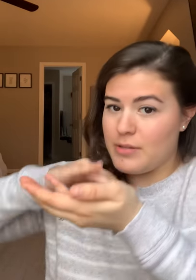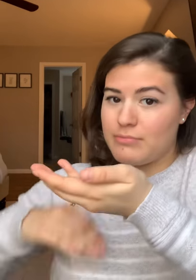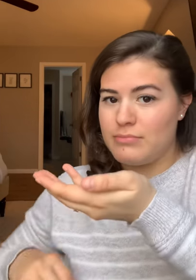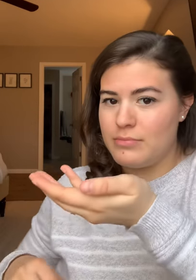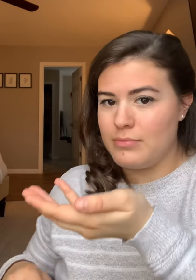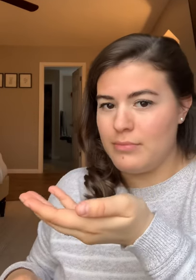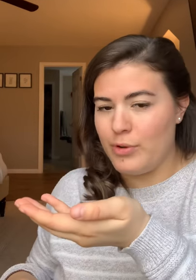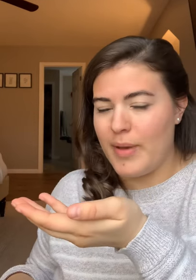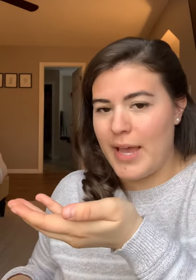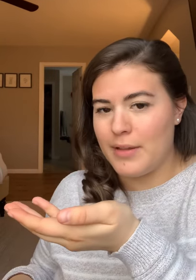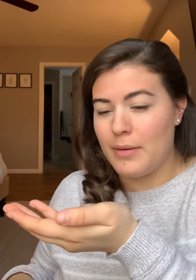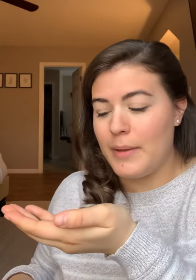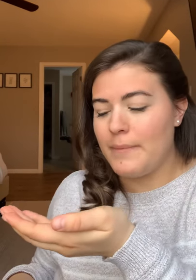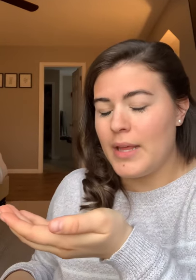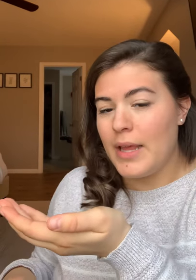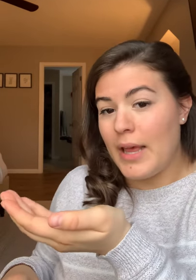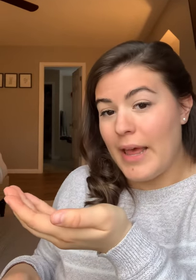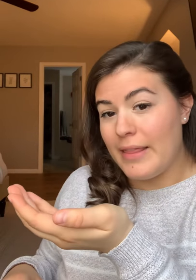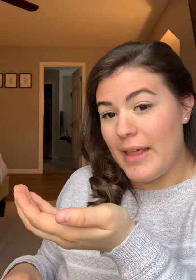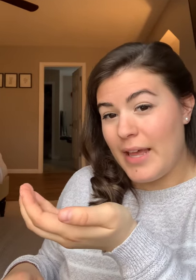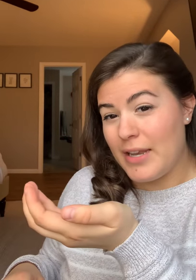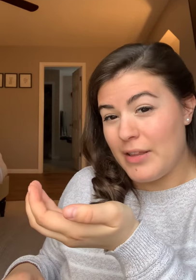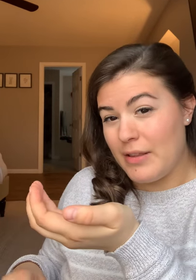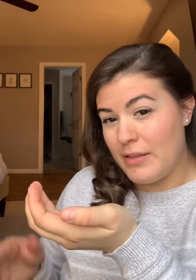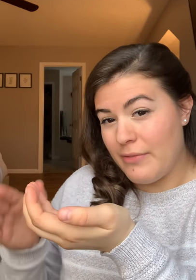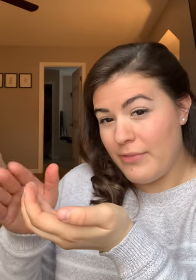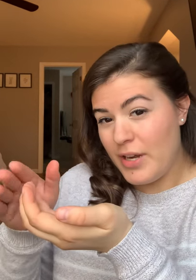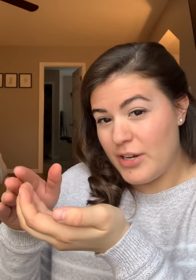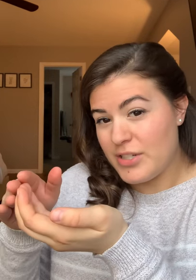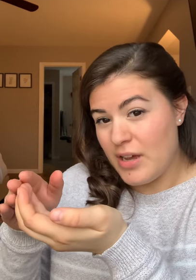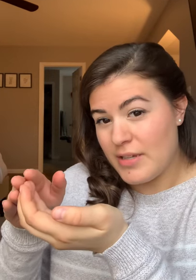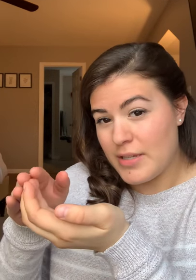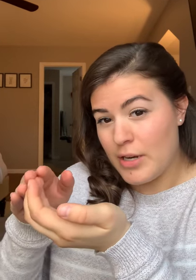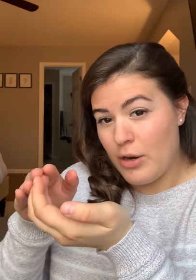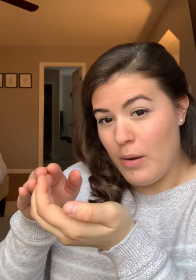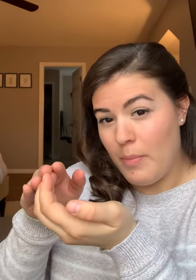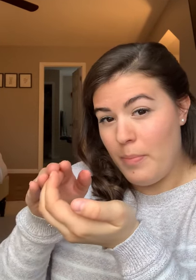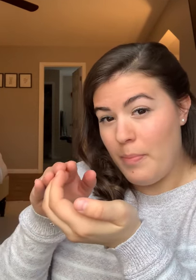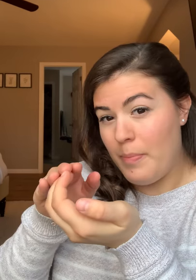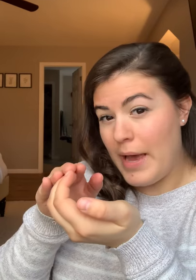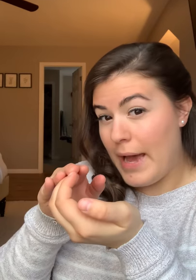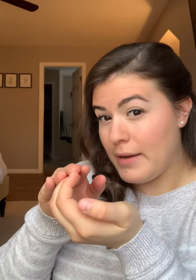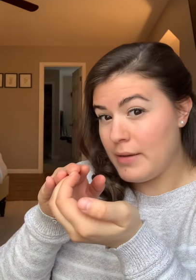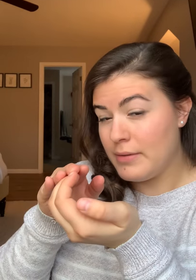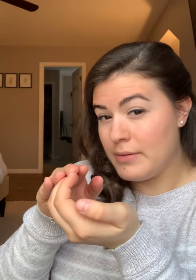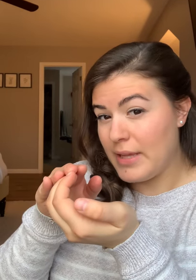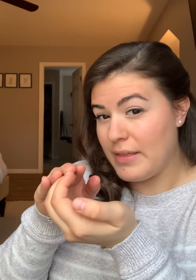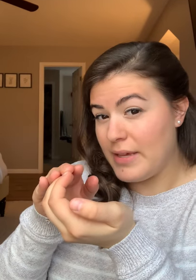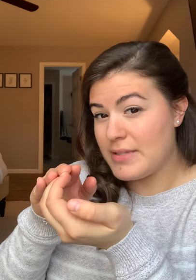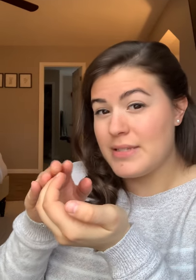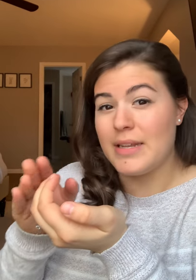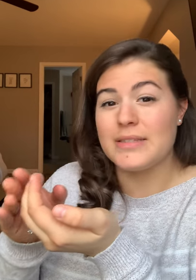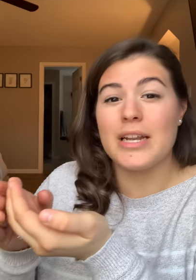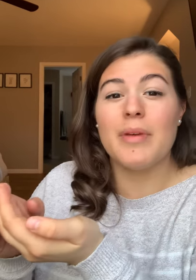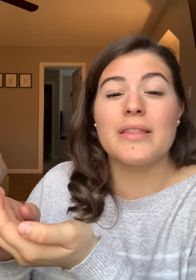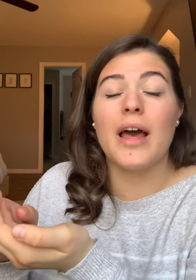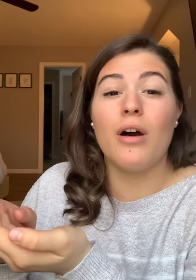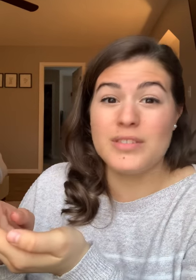move my hand a little bit and then the front of your tongue is gonna curl back like this and it's gonna make that also